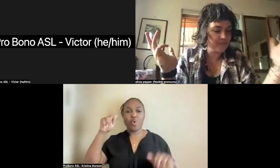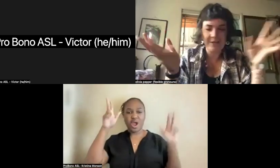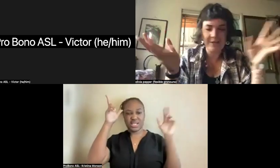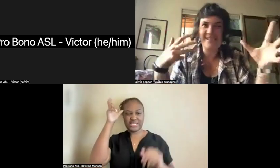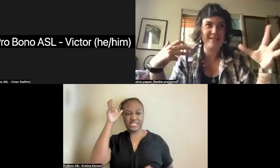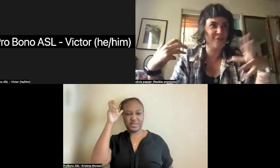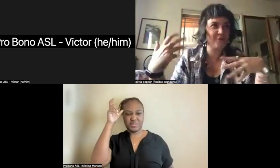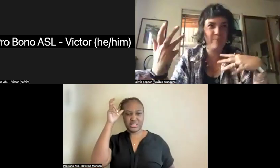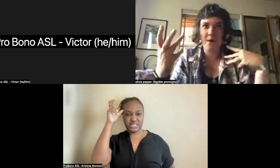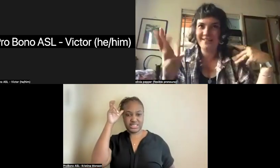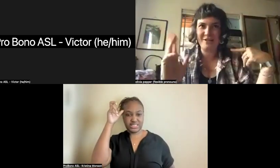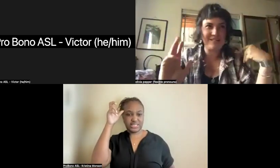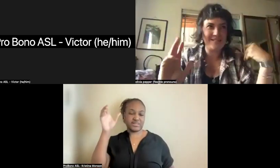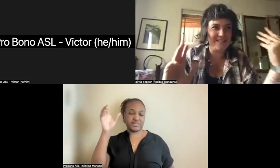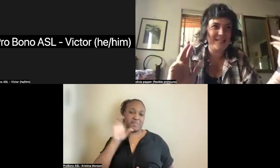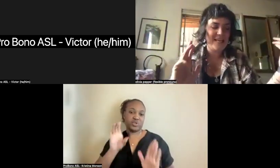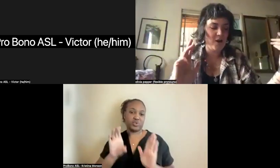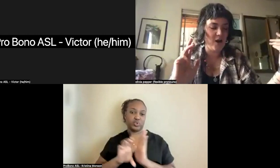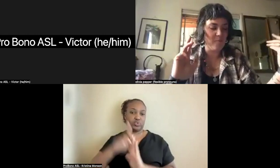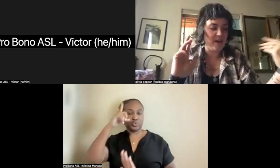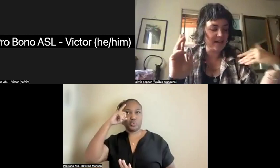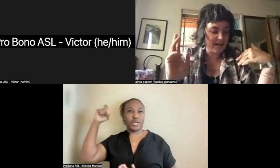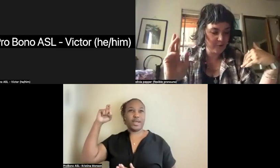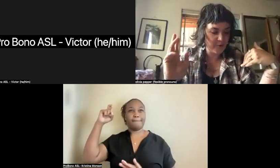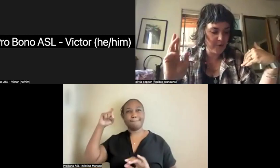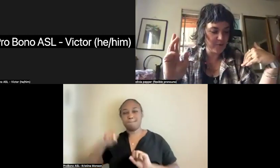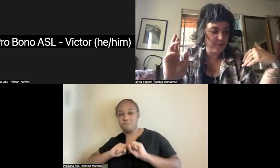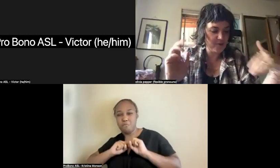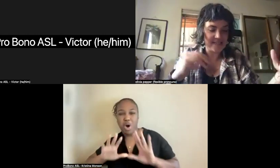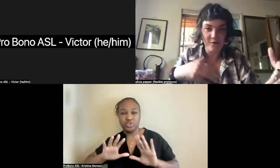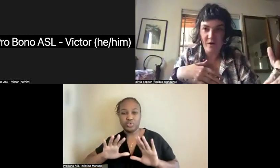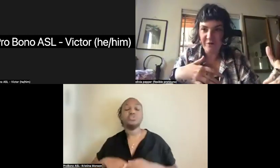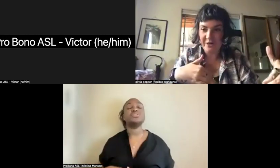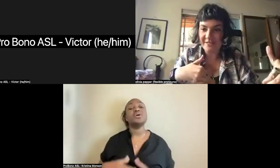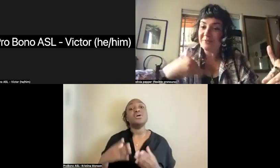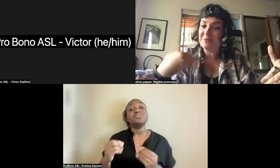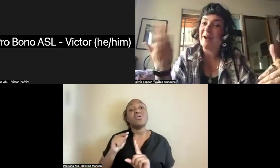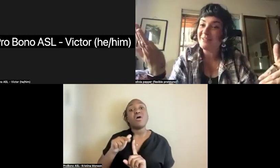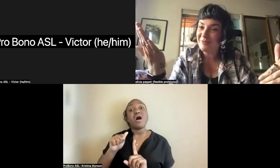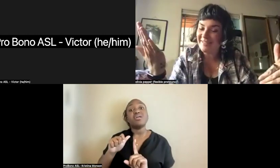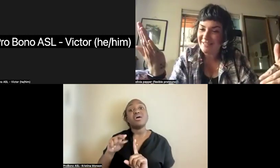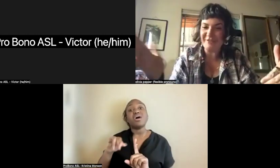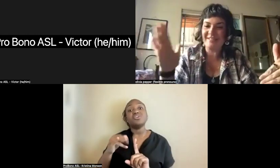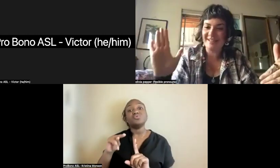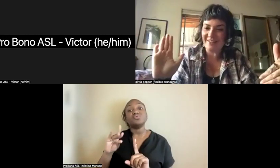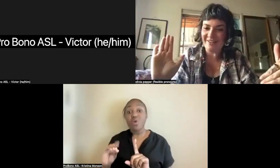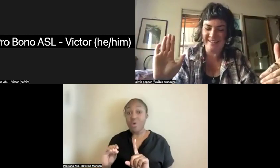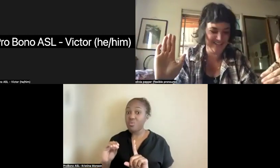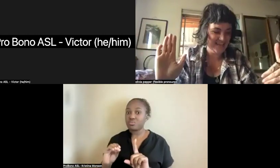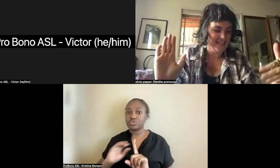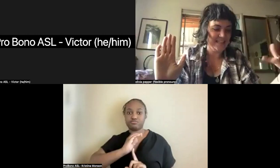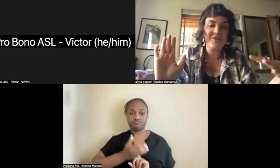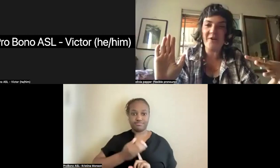demons and dream monsters. And Alejandro was in one of the costumes. Michael, my teacher, is in another.